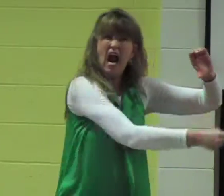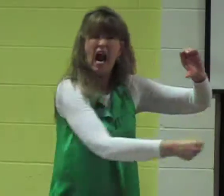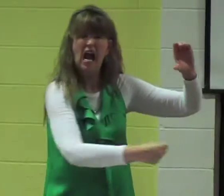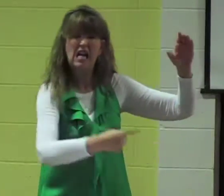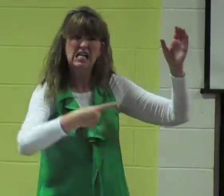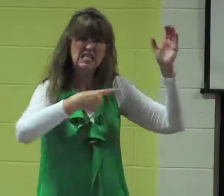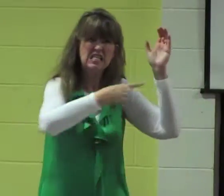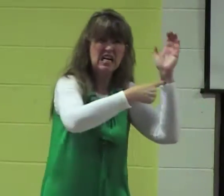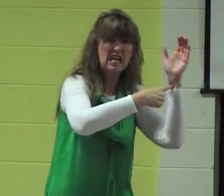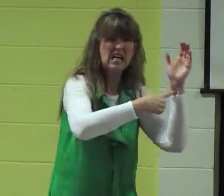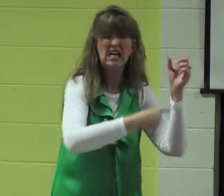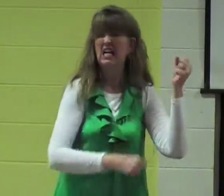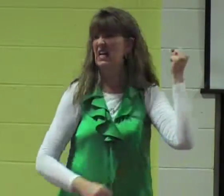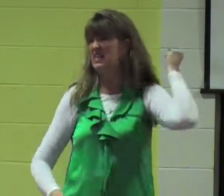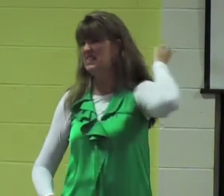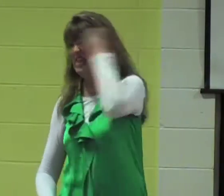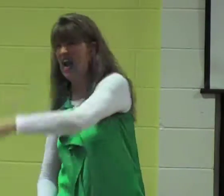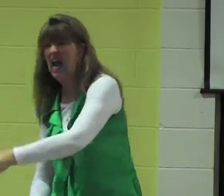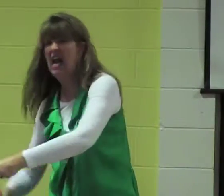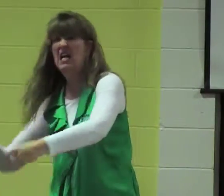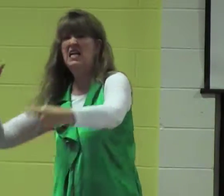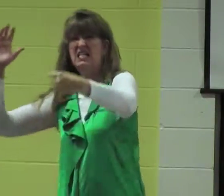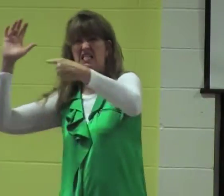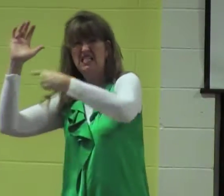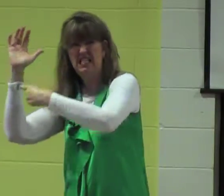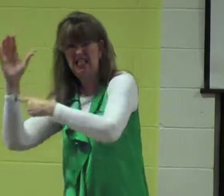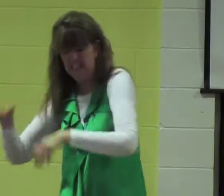go to the cross and be crucified